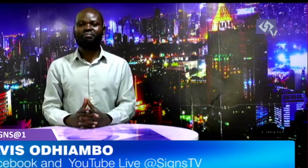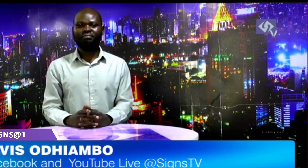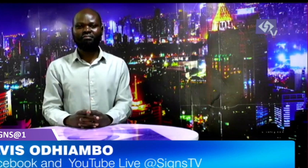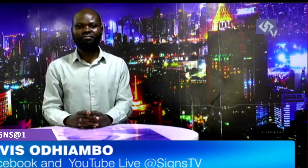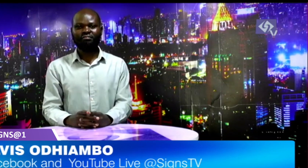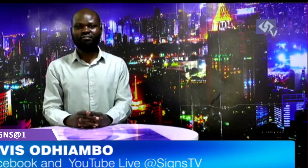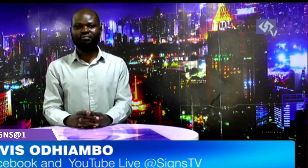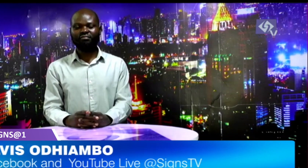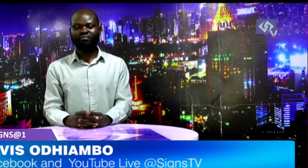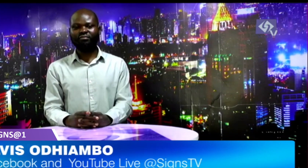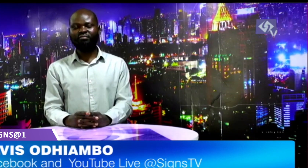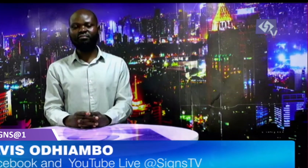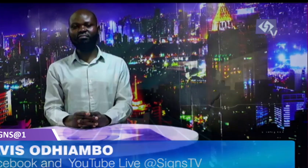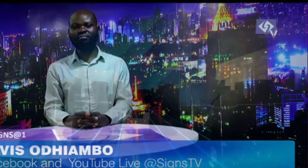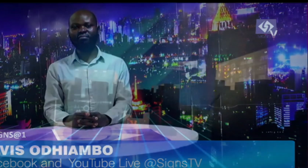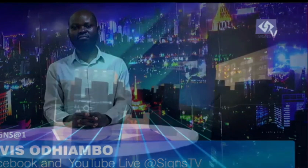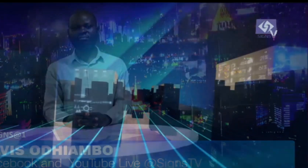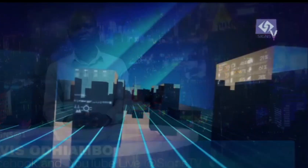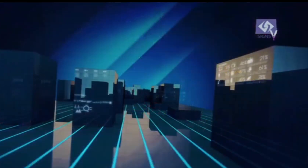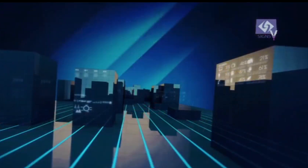thank